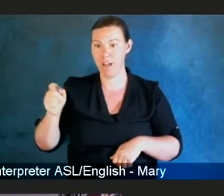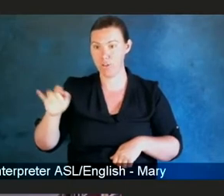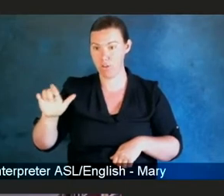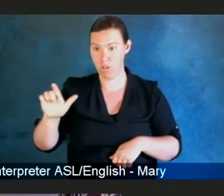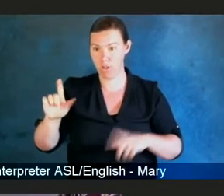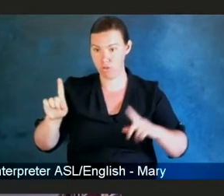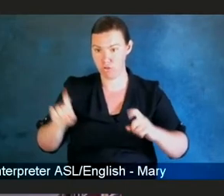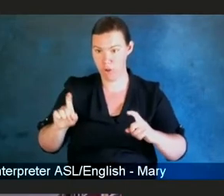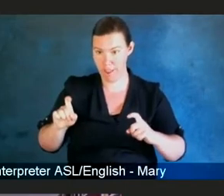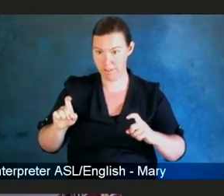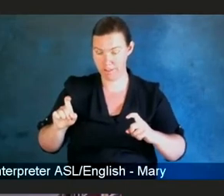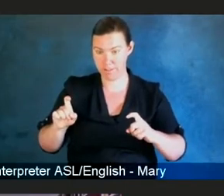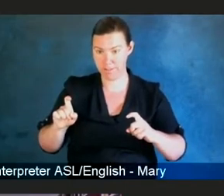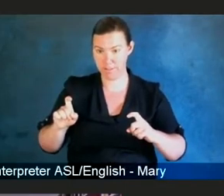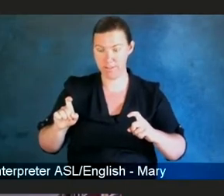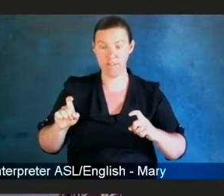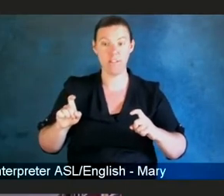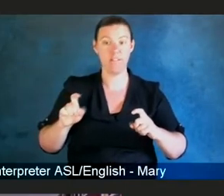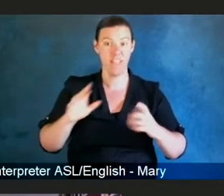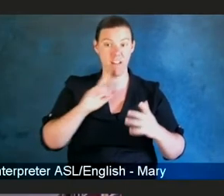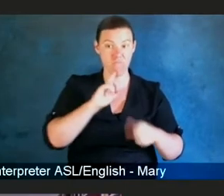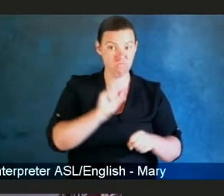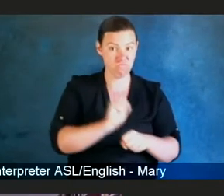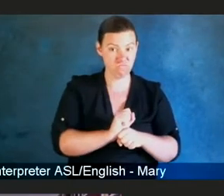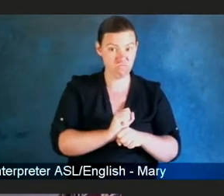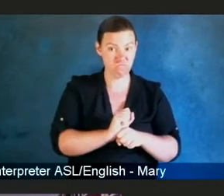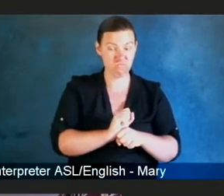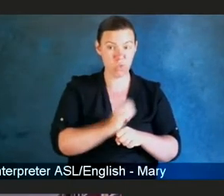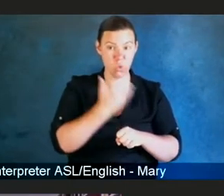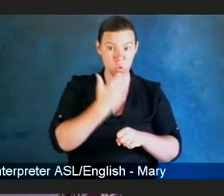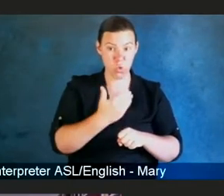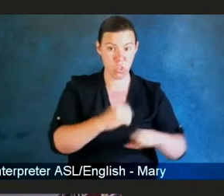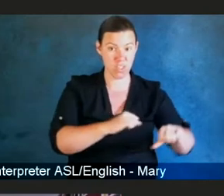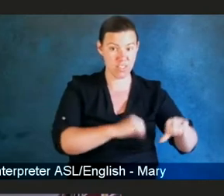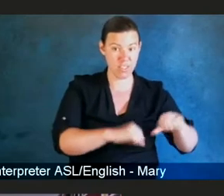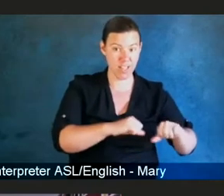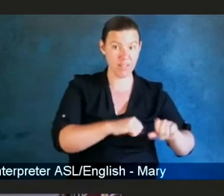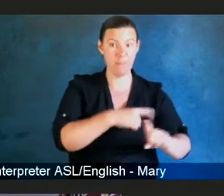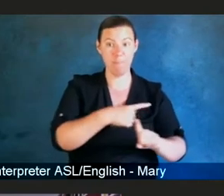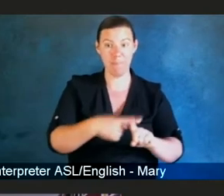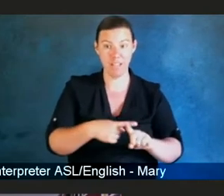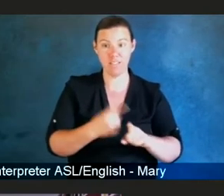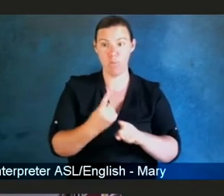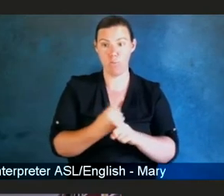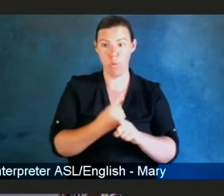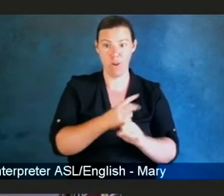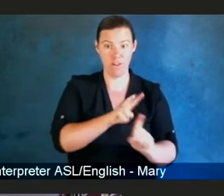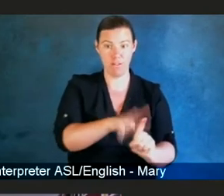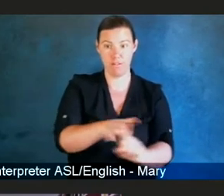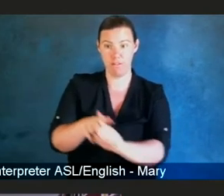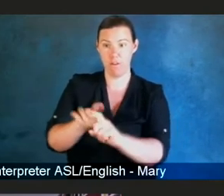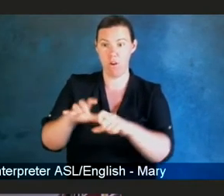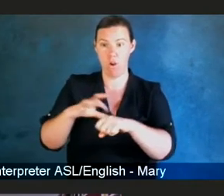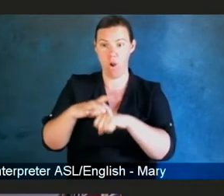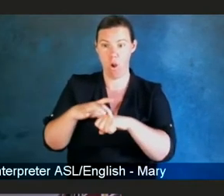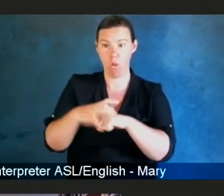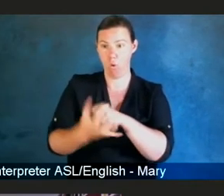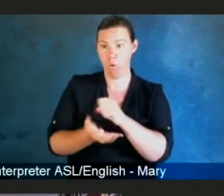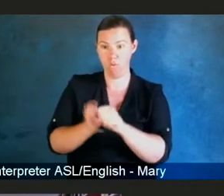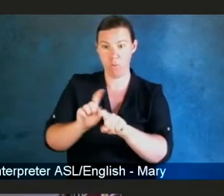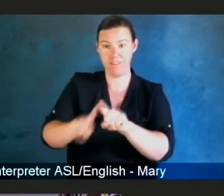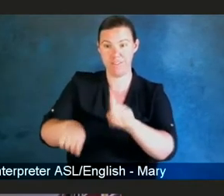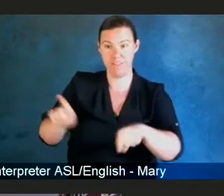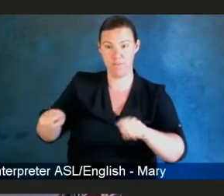world. I was interested in that. And the second thing was an opportunity to work with Wakefield and the